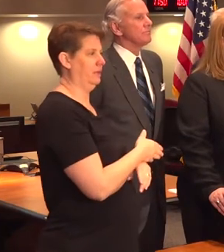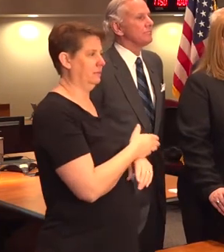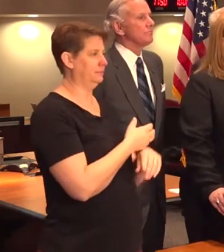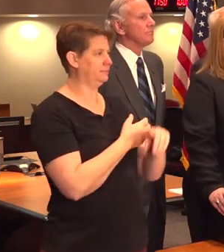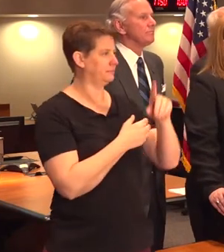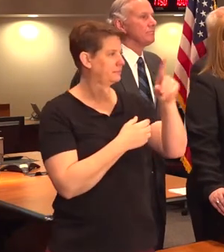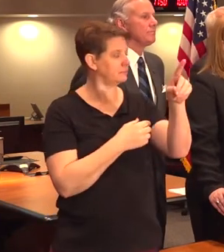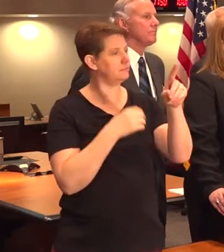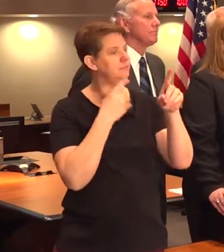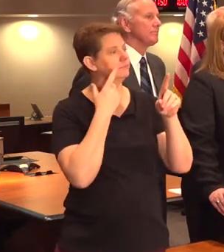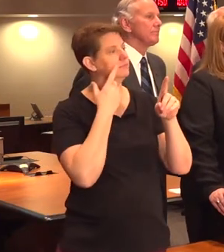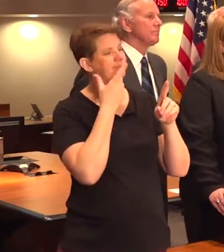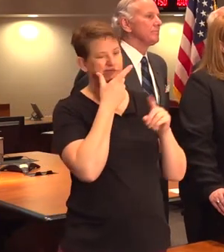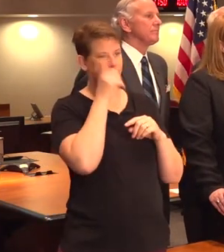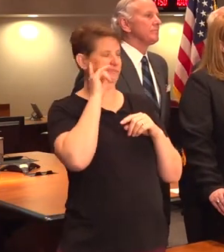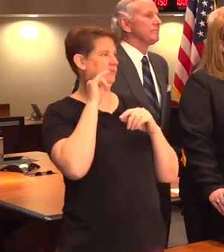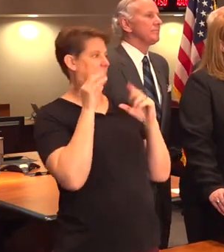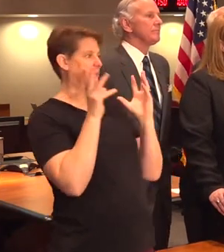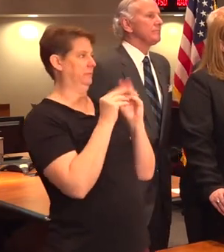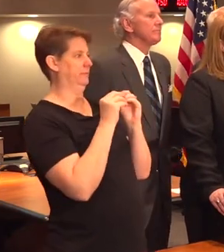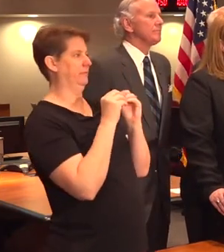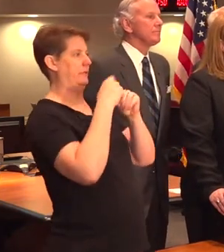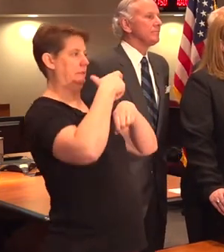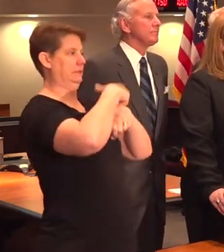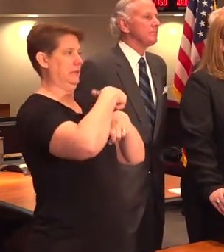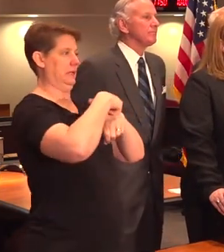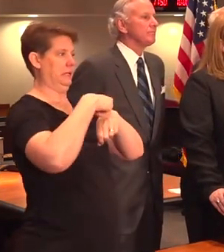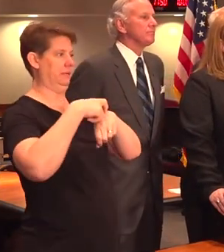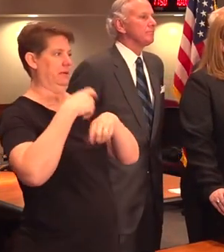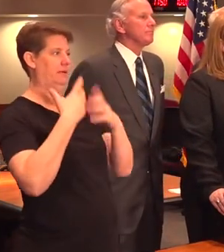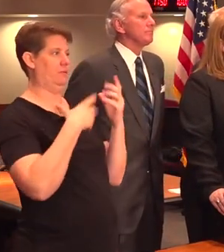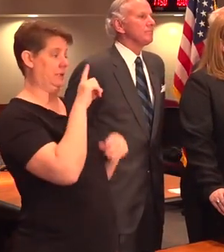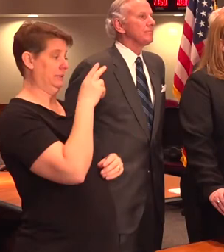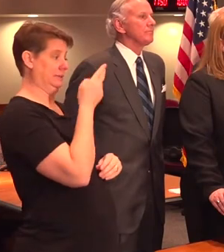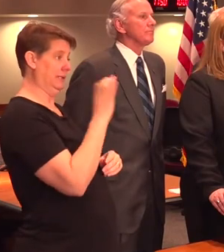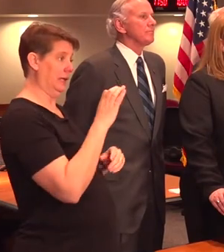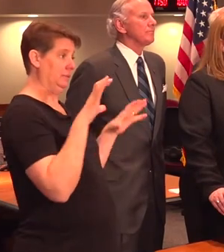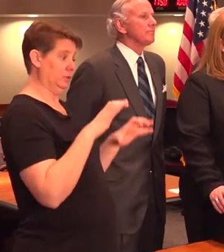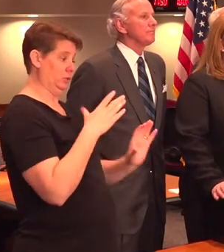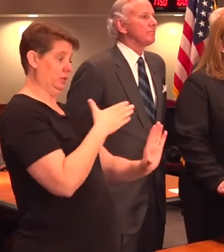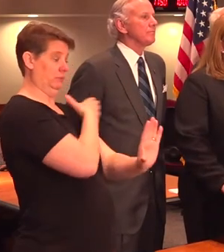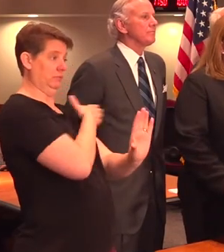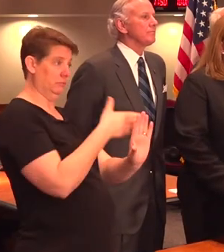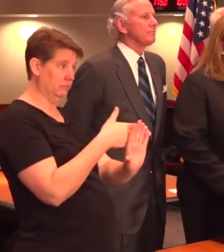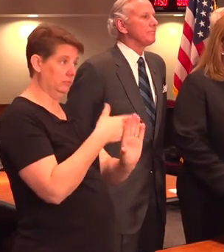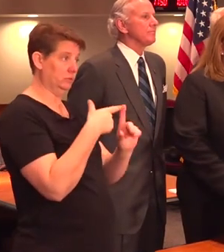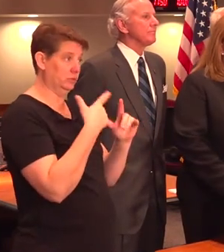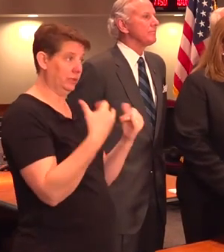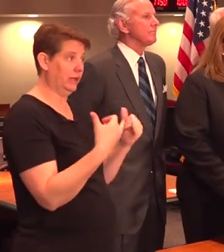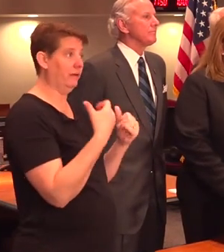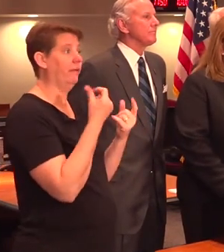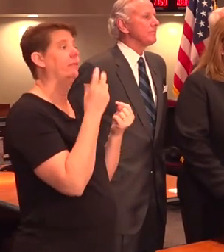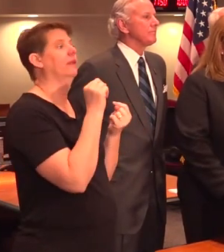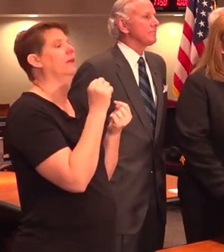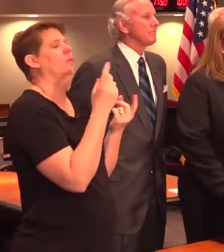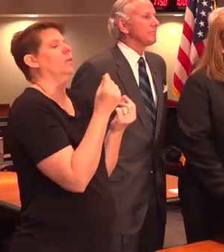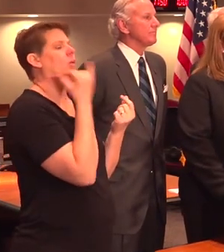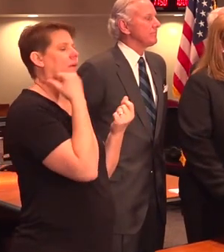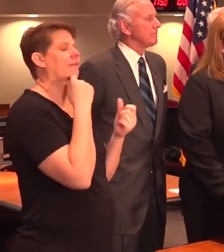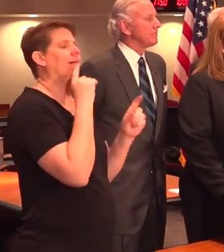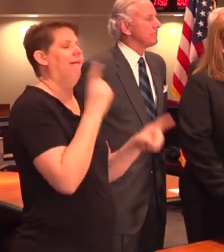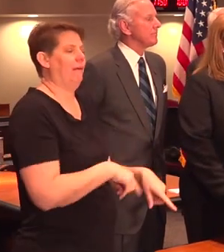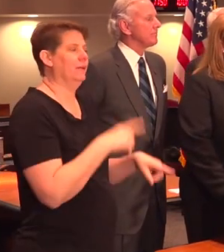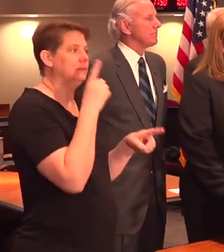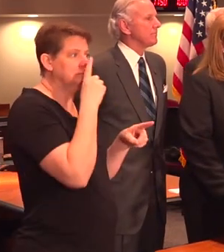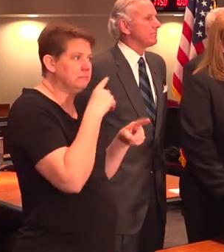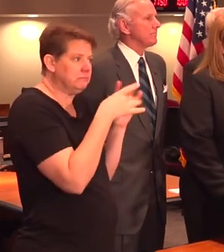the meeting here, there was kind of an outline, a timeline of, I guess, what DHEC has been doing leading up to this point, and what the steps would be if there is a case report. Can you kind